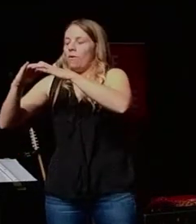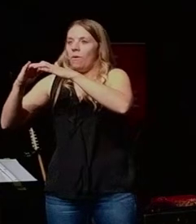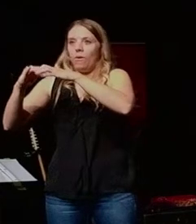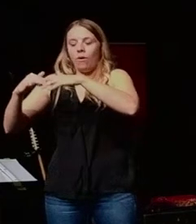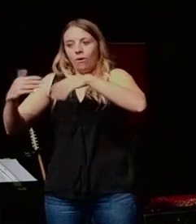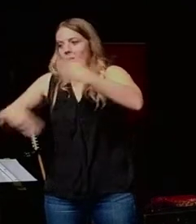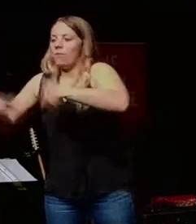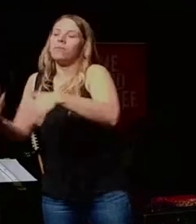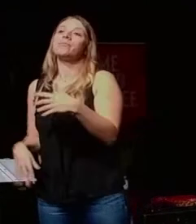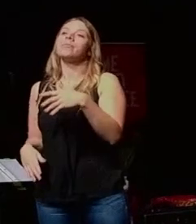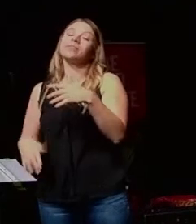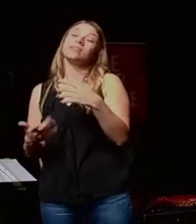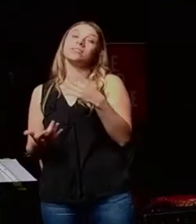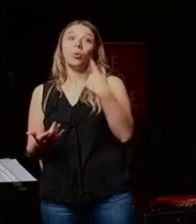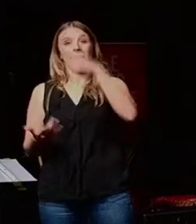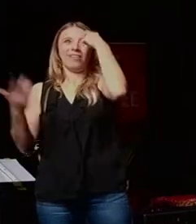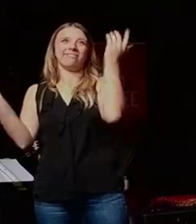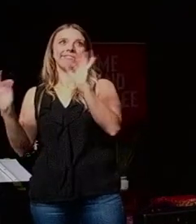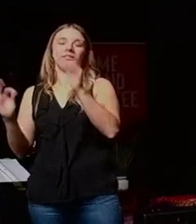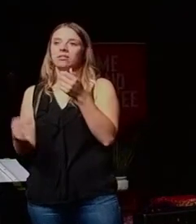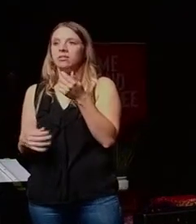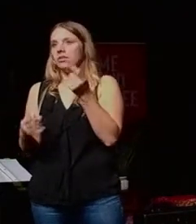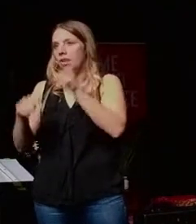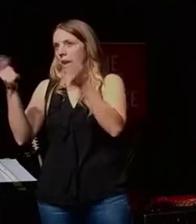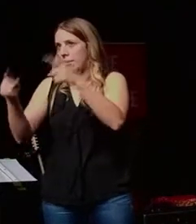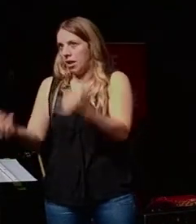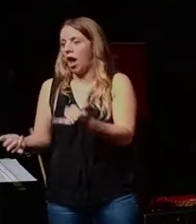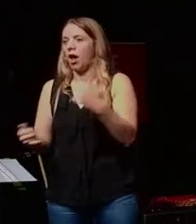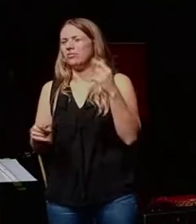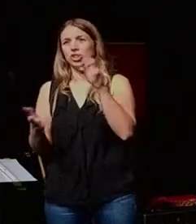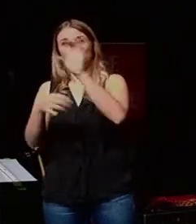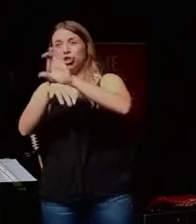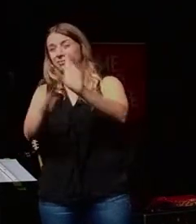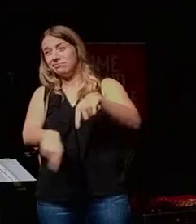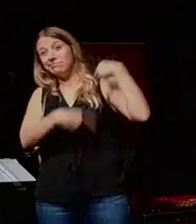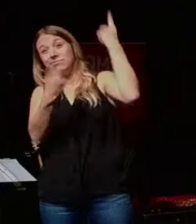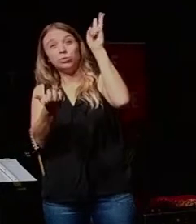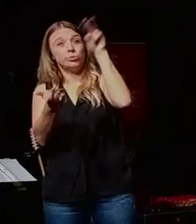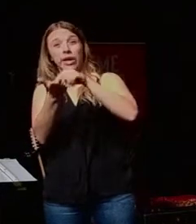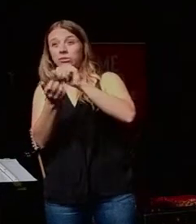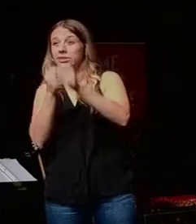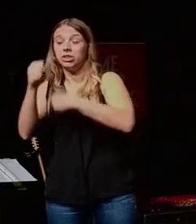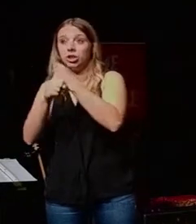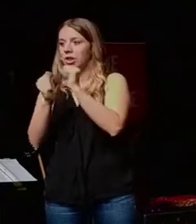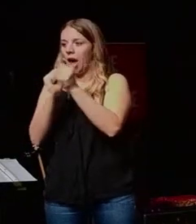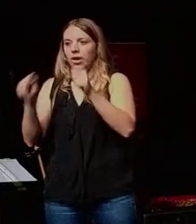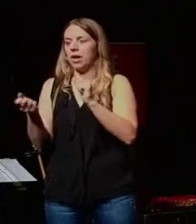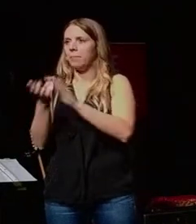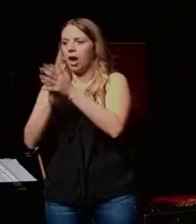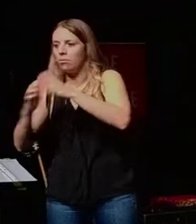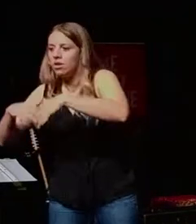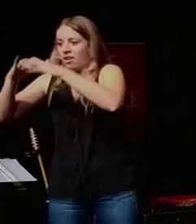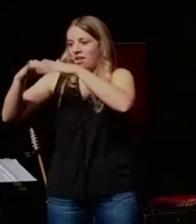might think, well, those days are gone and the church has been around for 2,000 years. What can make it entrepreneurial? And I think my theory